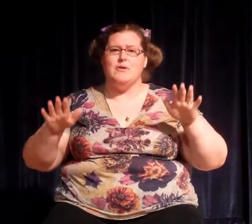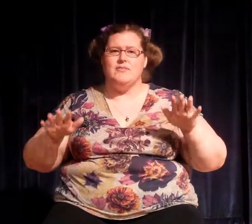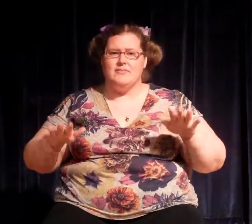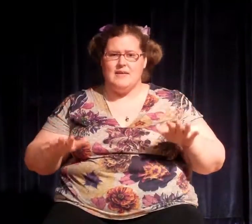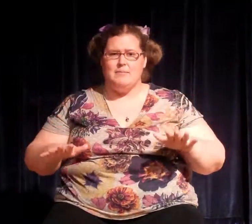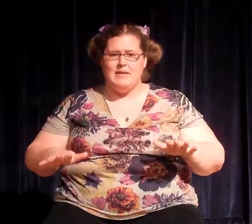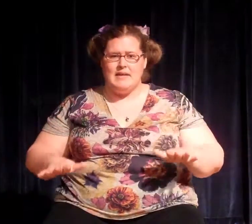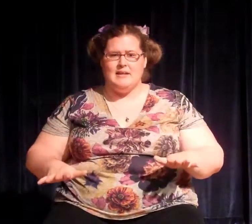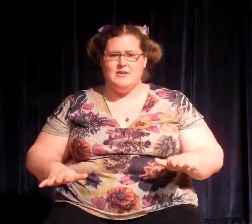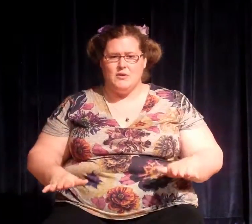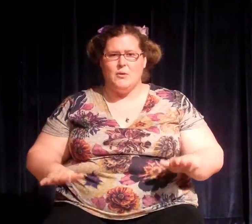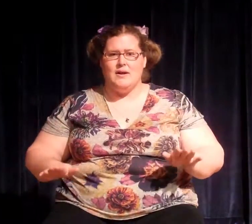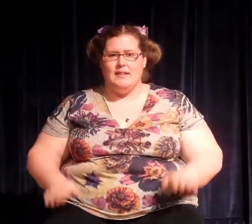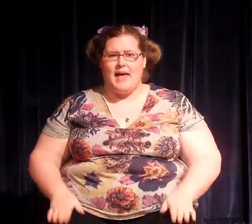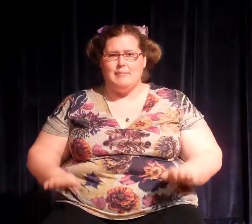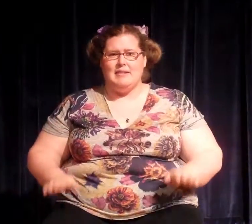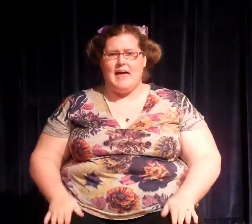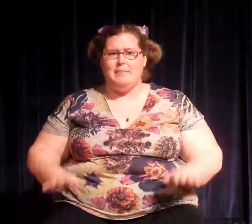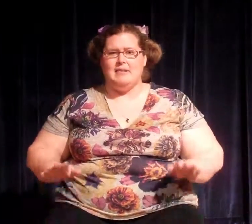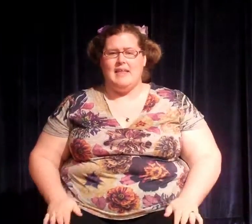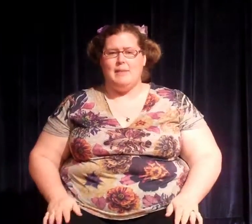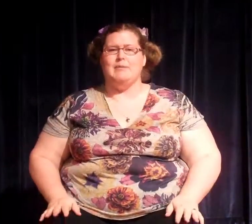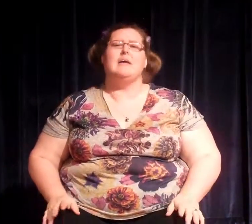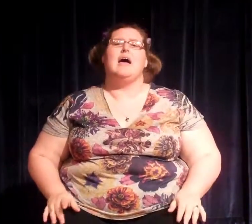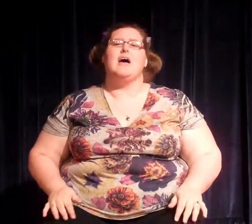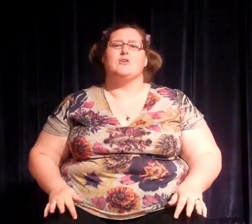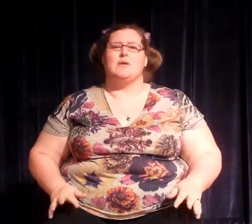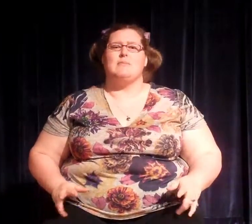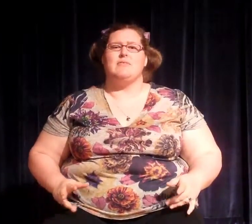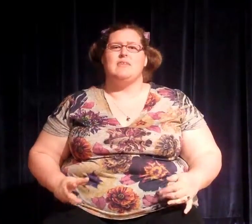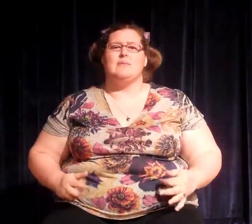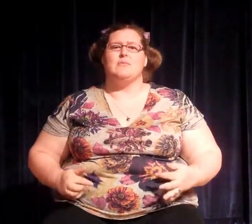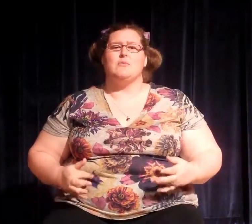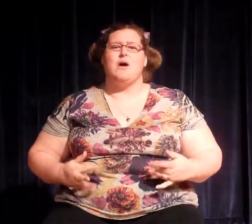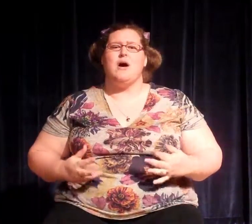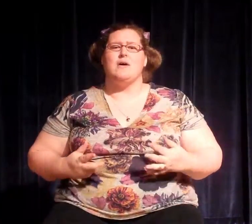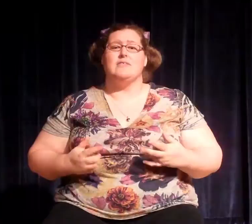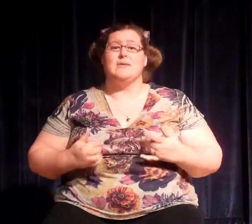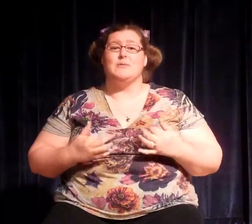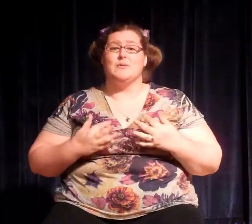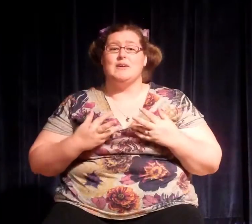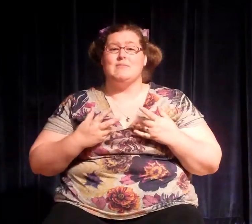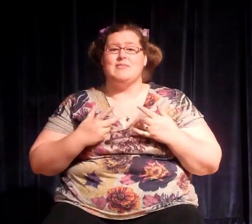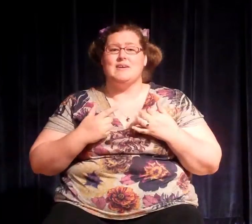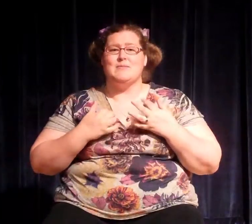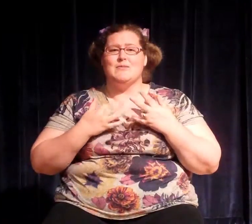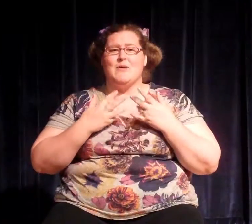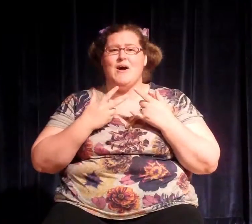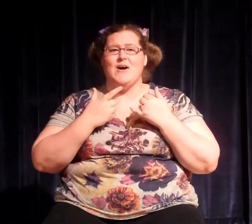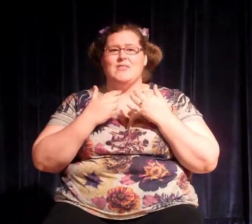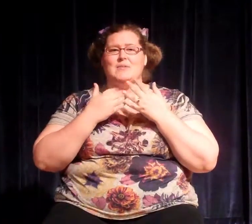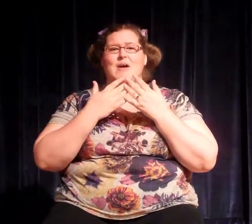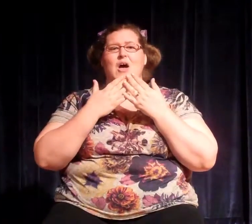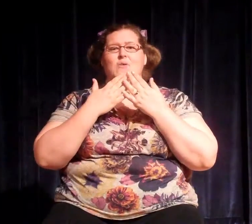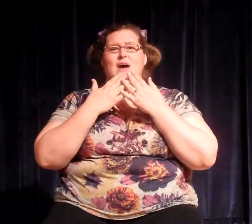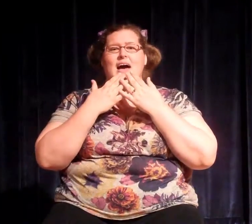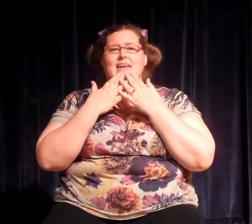put them in your lap, lap, lap. Creep them, crawl them, creep them, crawl them, right